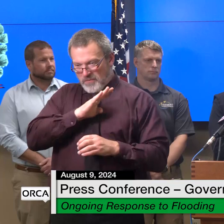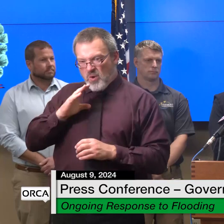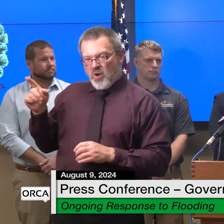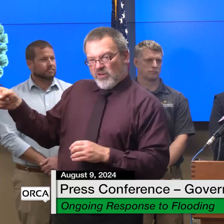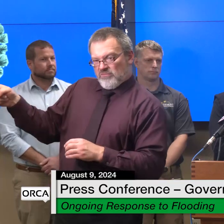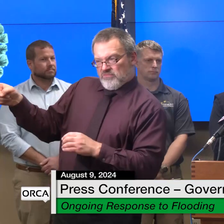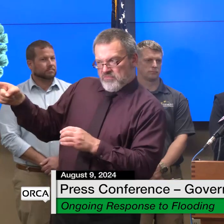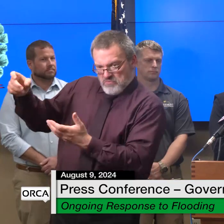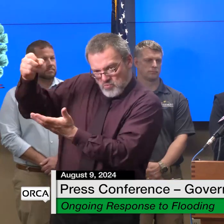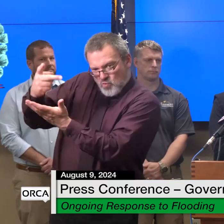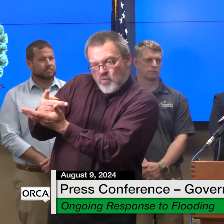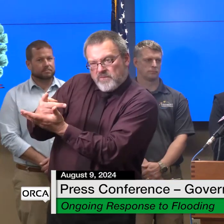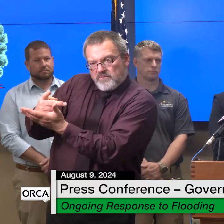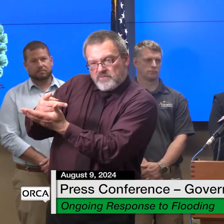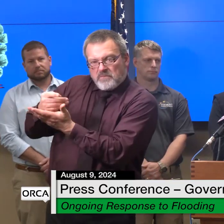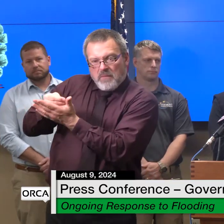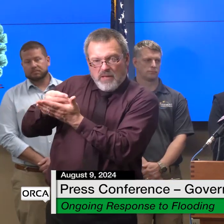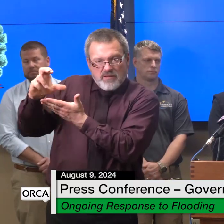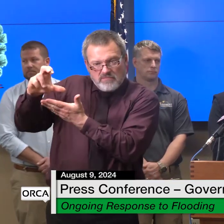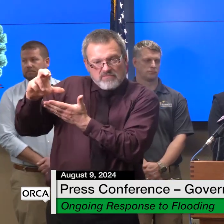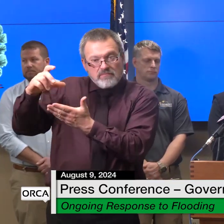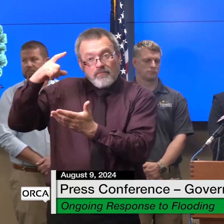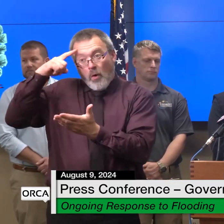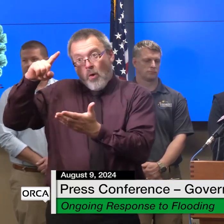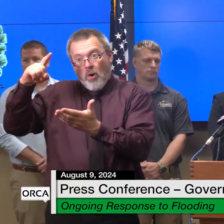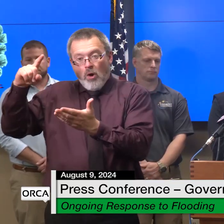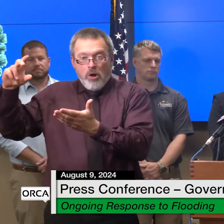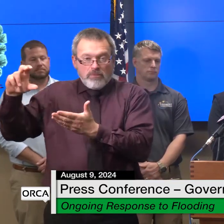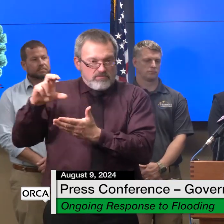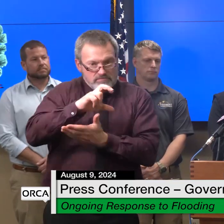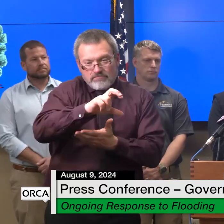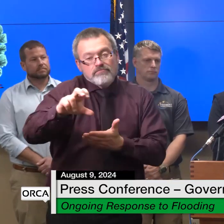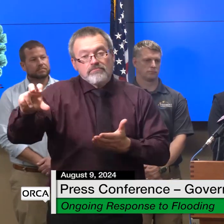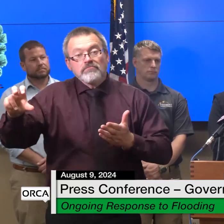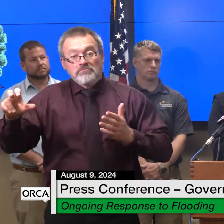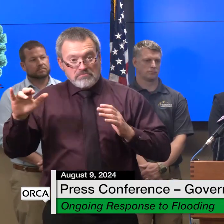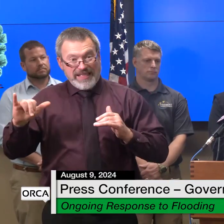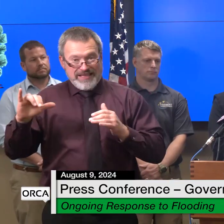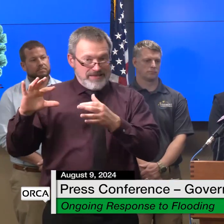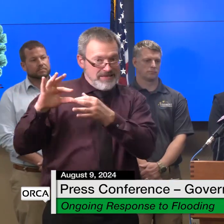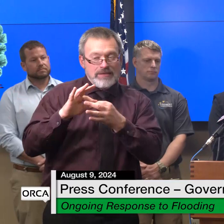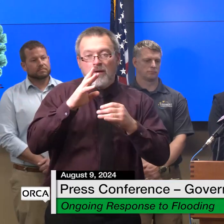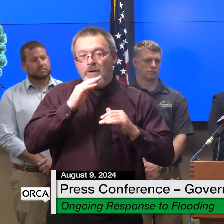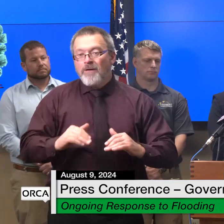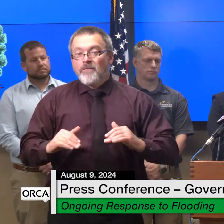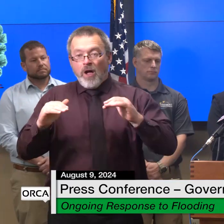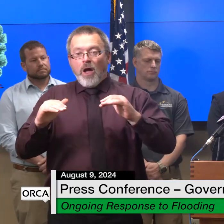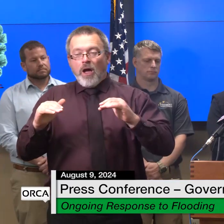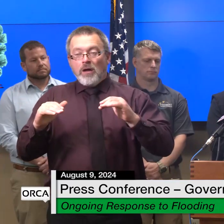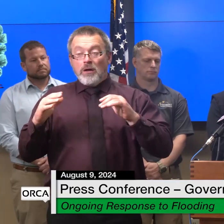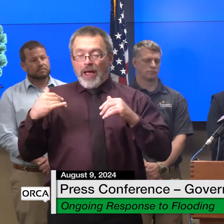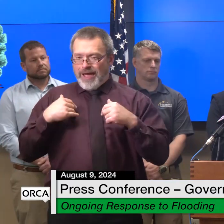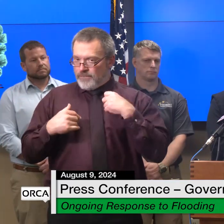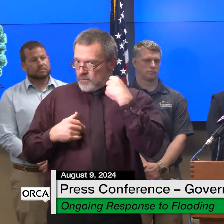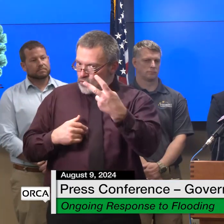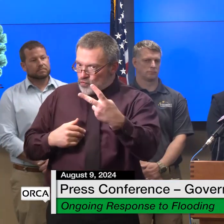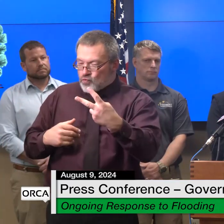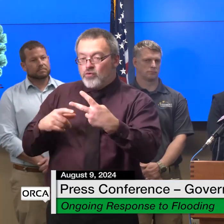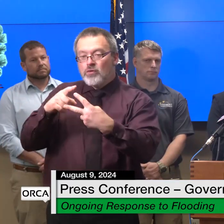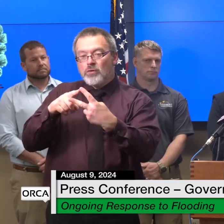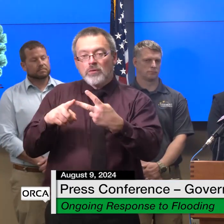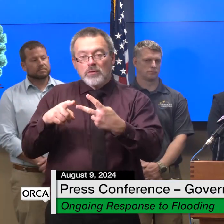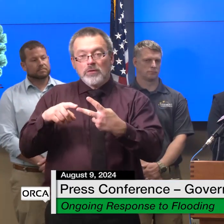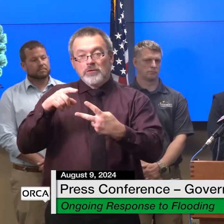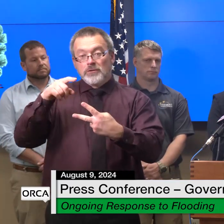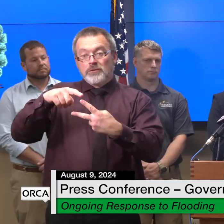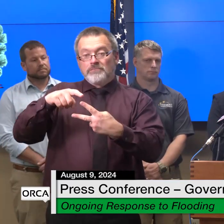on administration requests for flood related funding for two programs run by the agency of commerce and